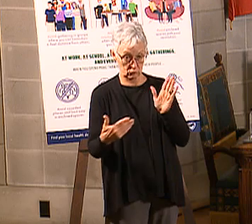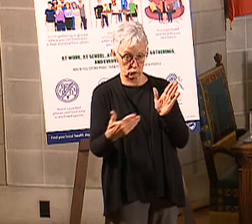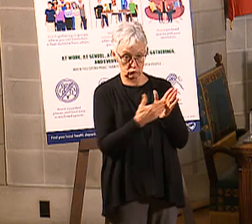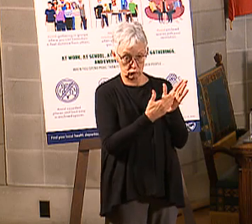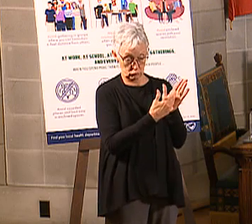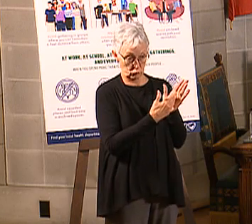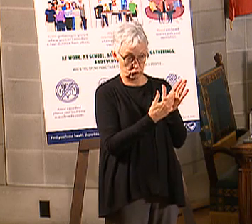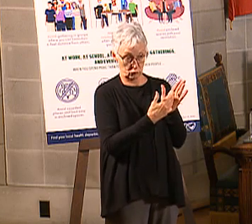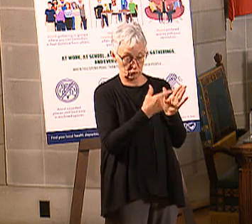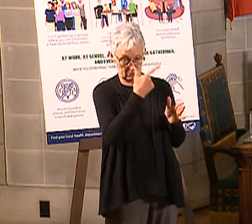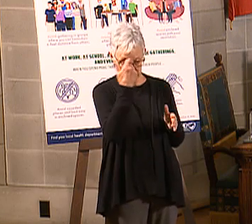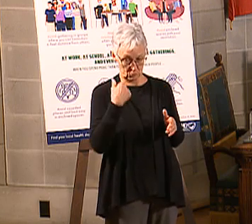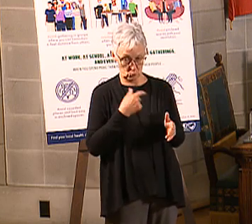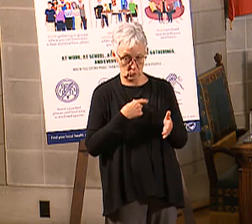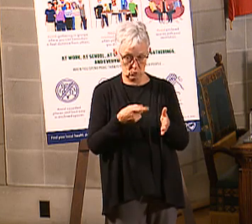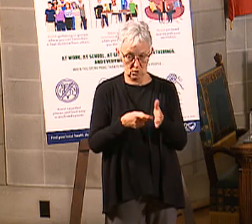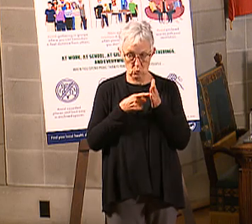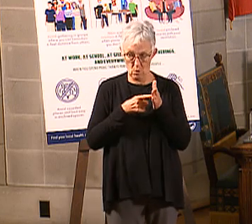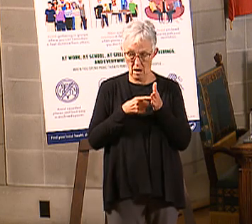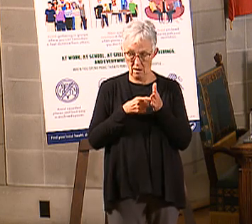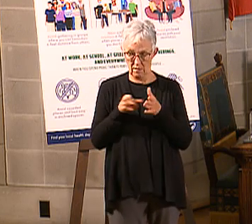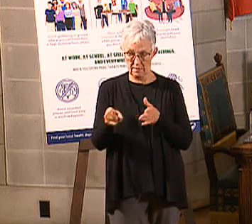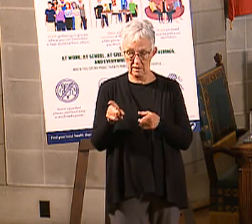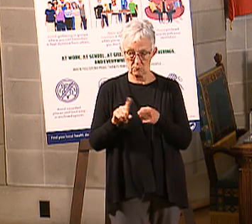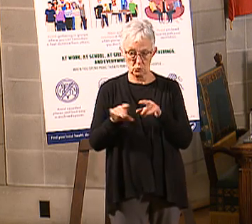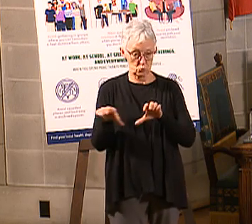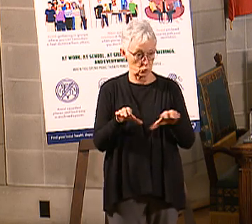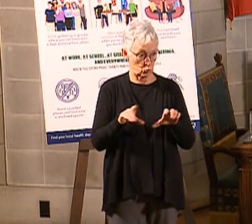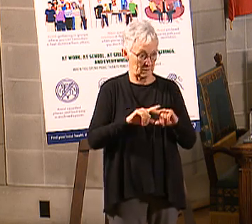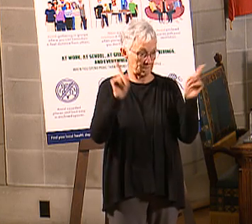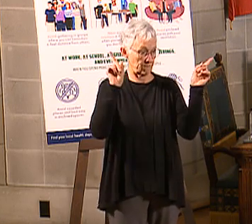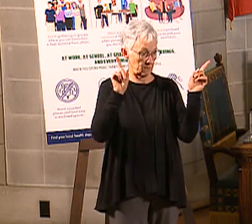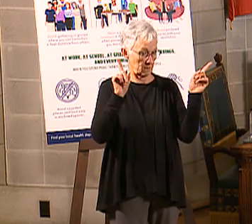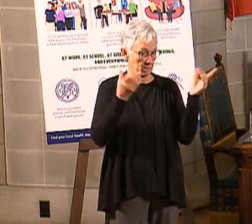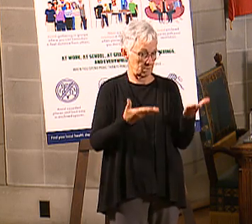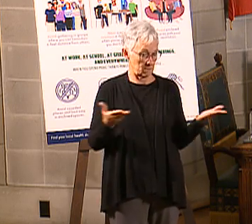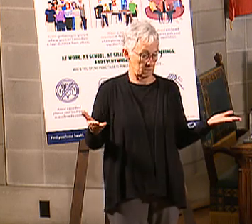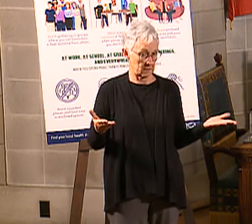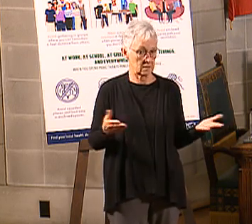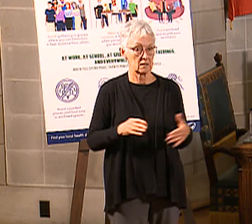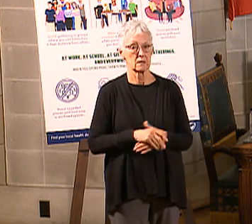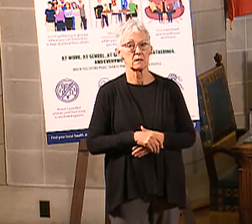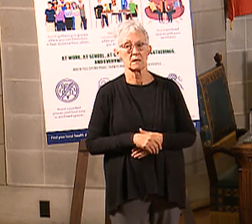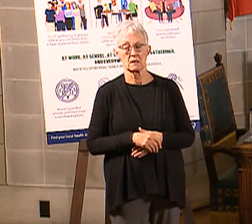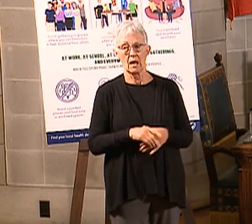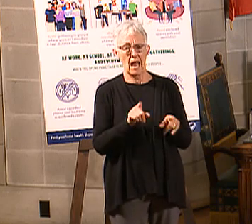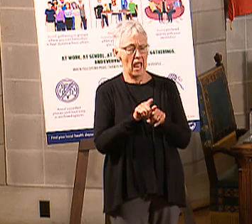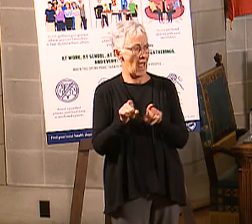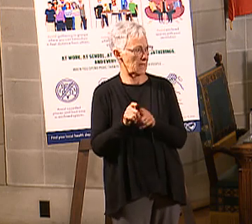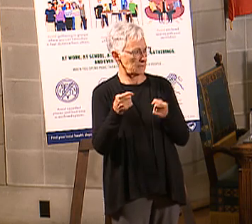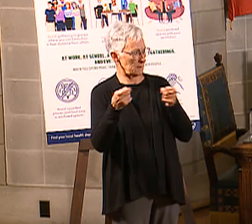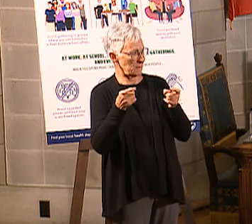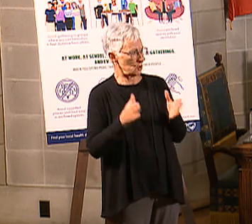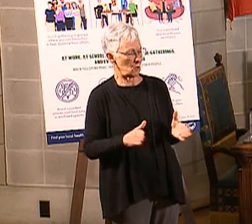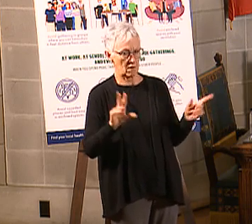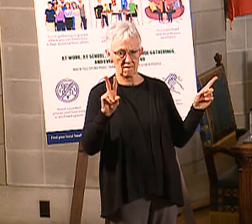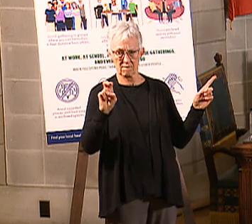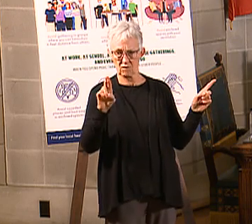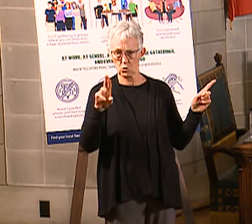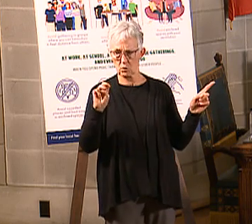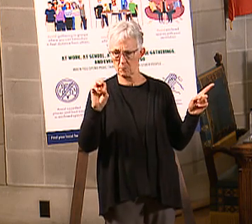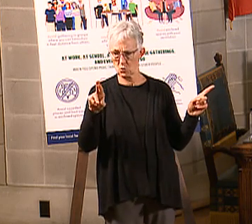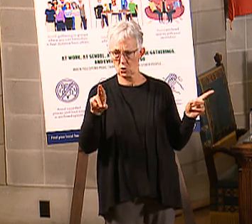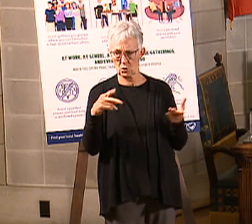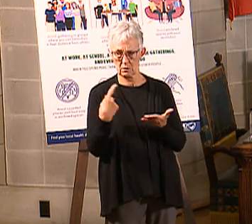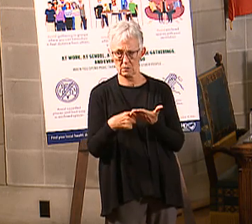programs. And, some of those states have had to reverse the direction they were going. And, as Administrator Verma was talking about, we believe we've designed a